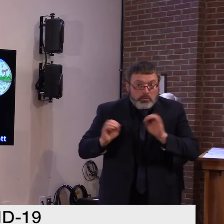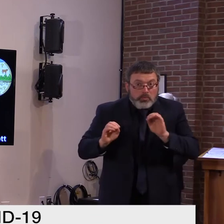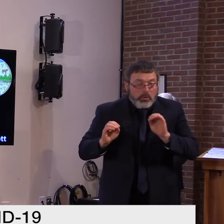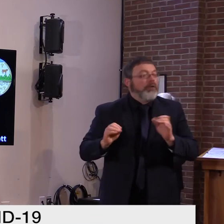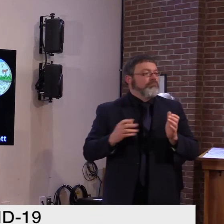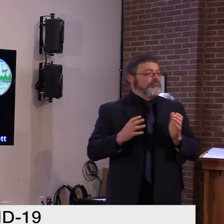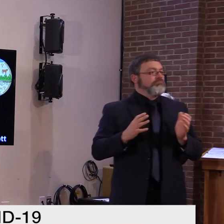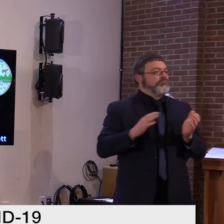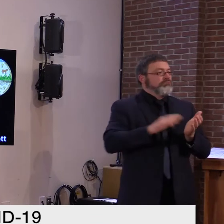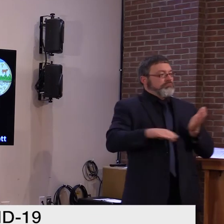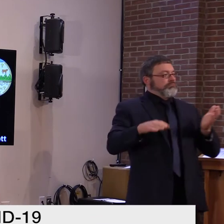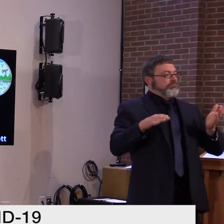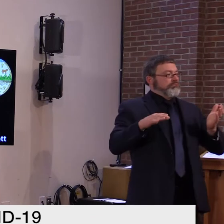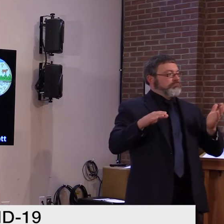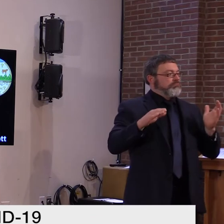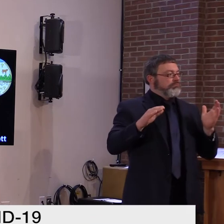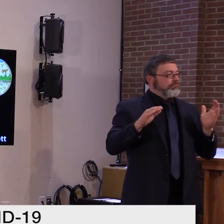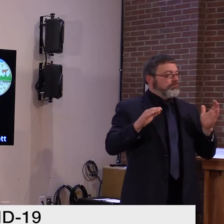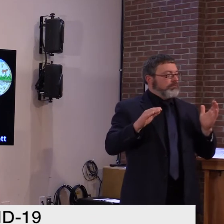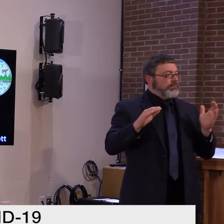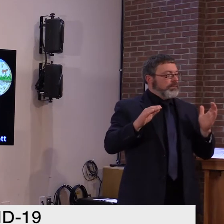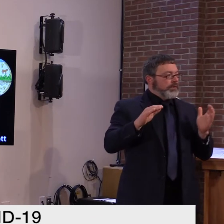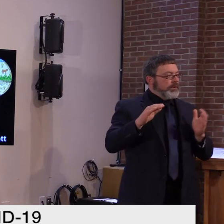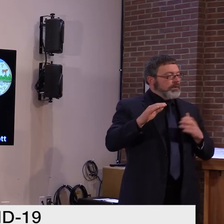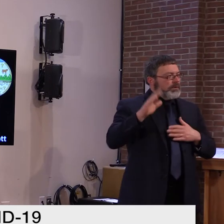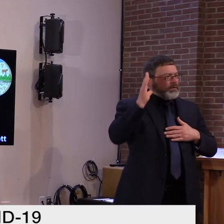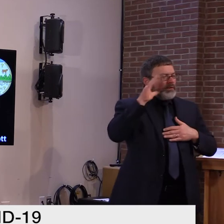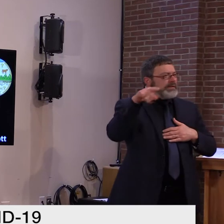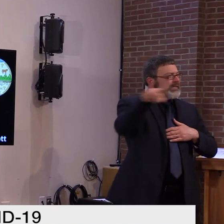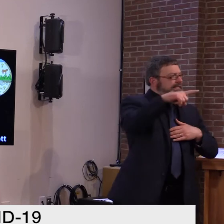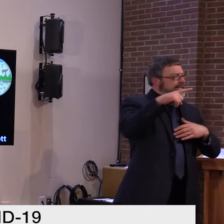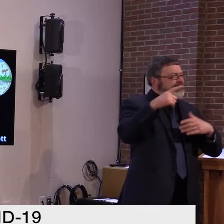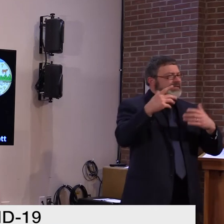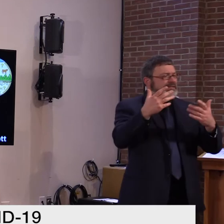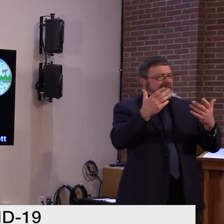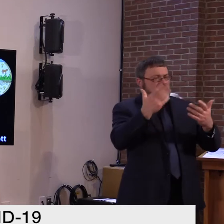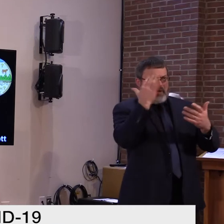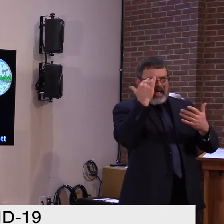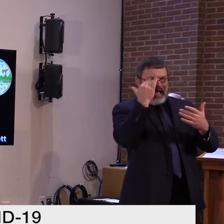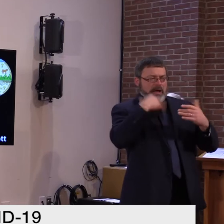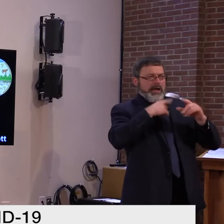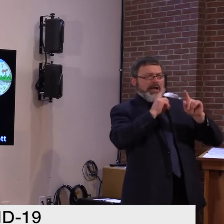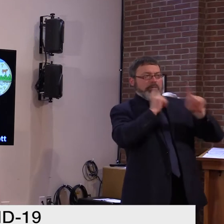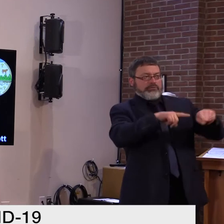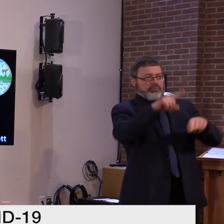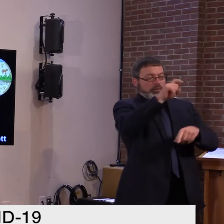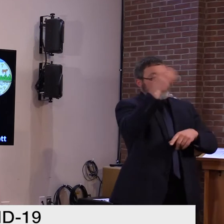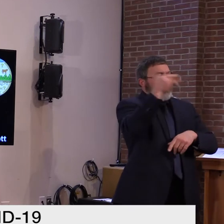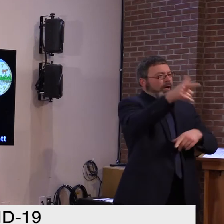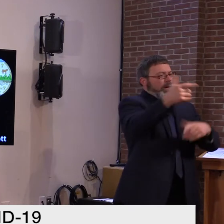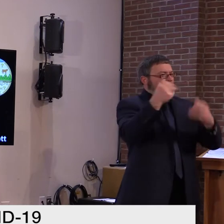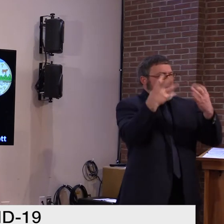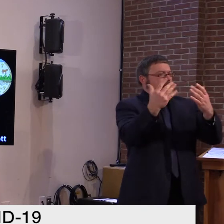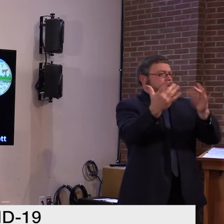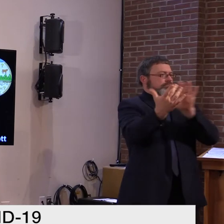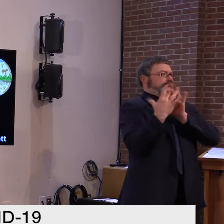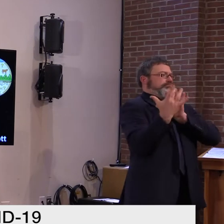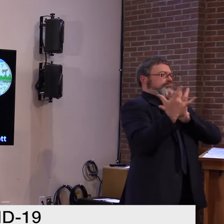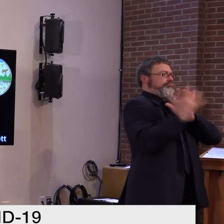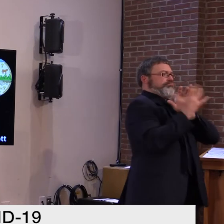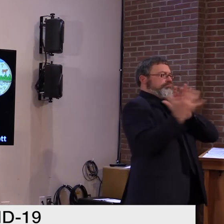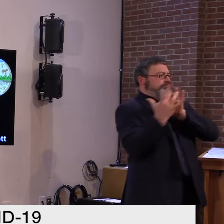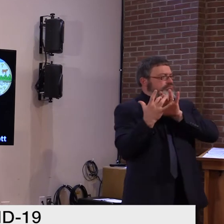what quarantine is and isn't. Second point, get tested. If you have COVID symptoms